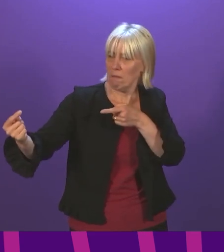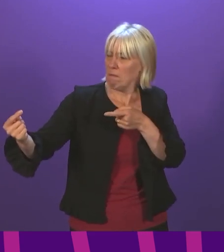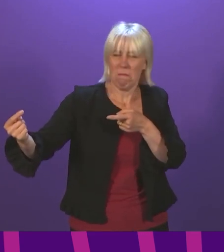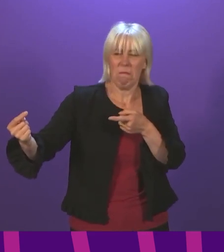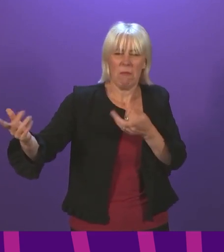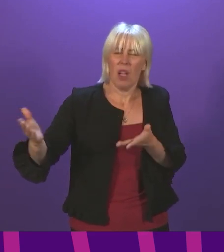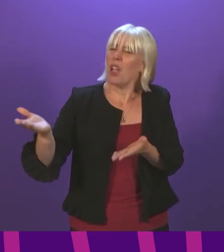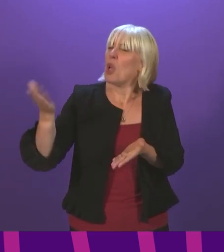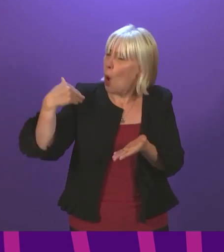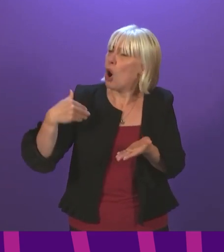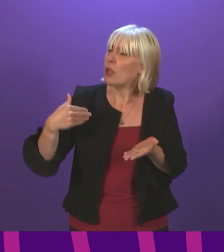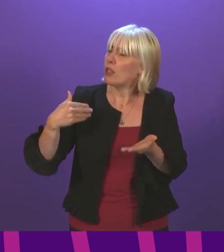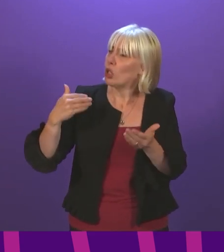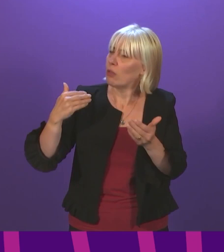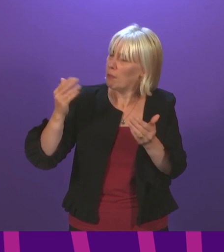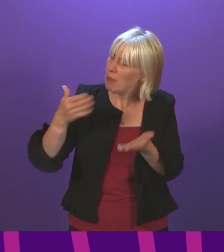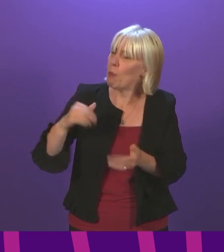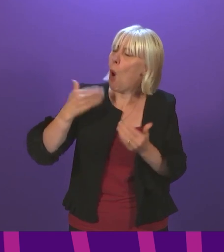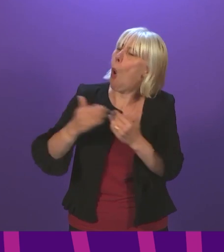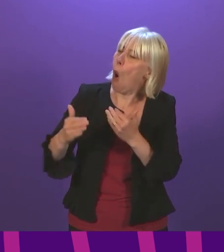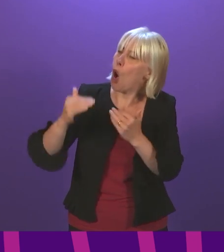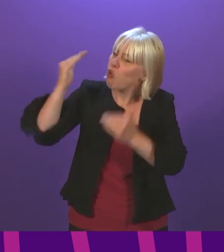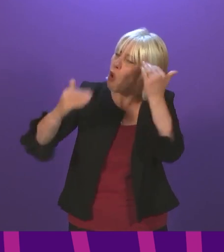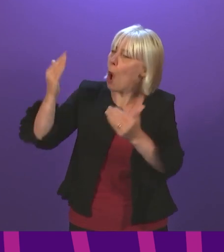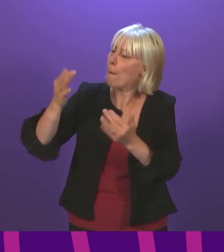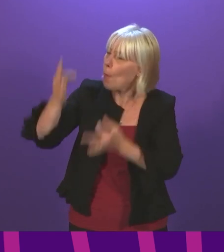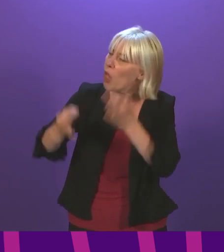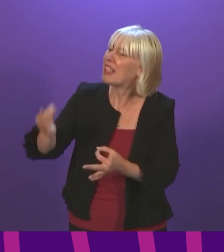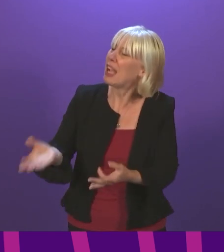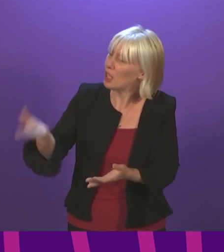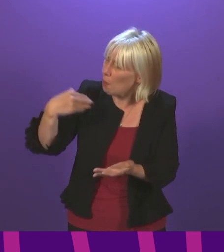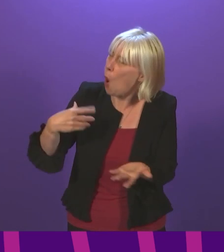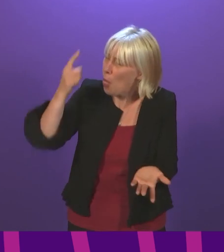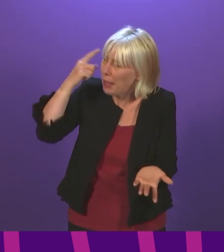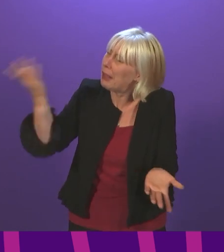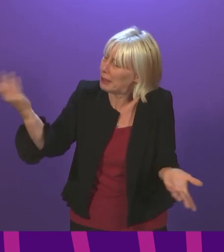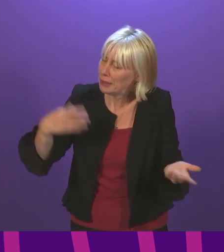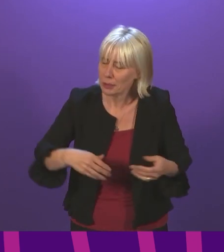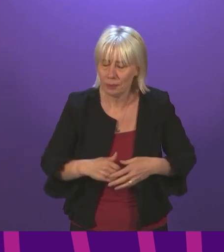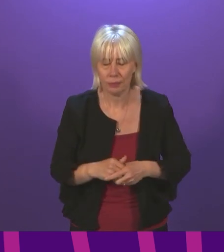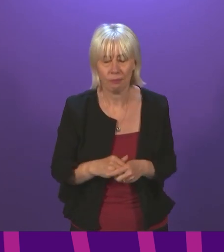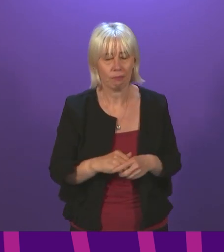genuine grown-up politics on this issue would go a long way. Anna Sarwar.